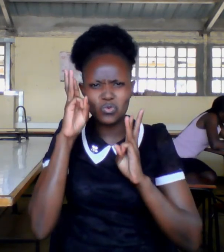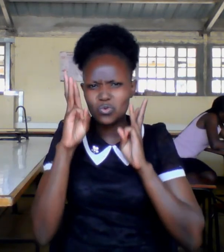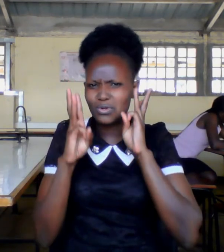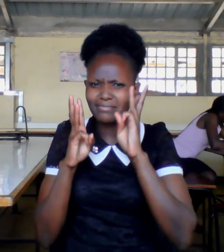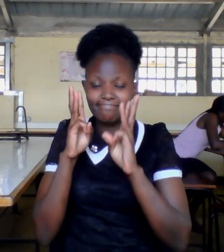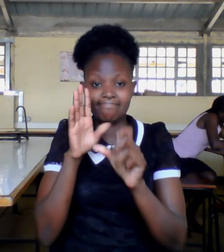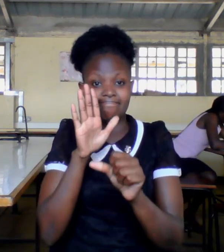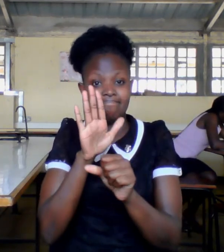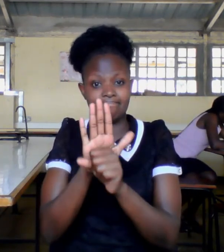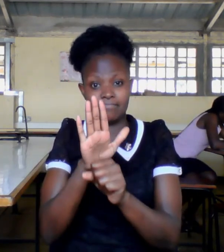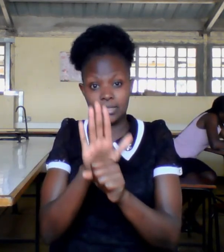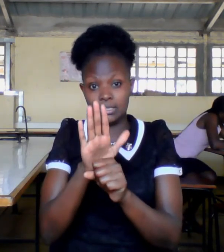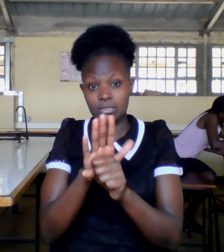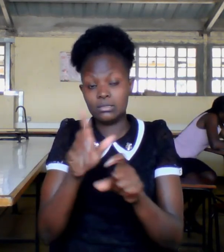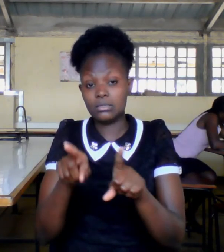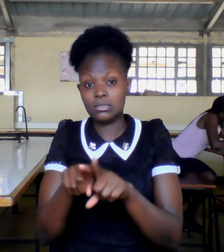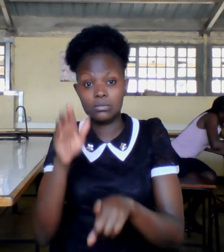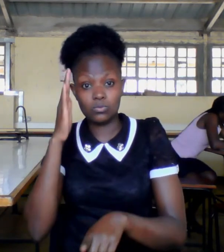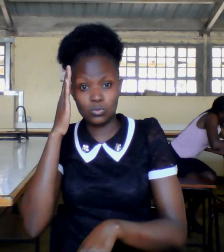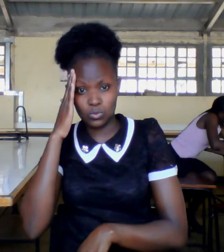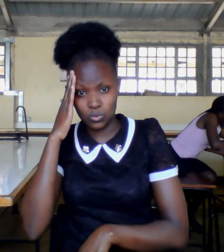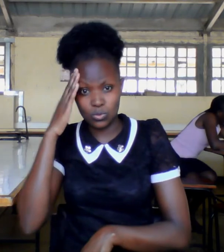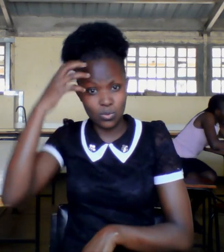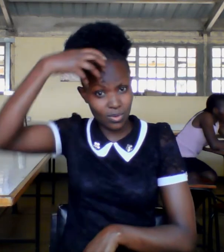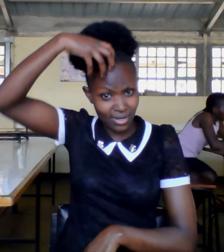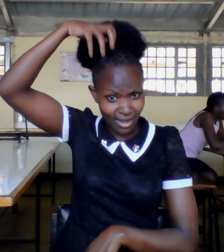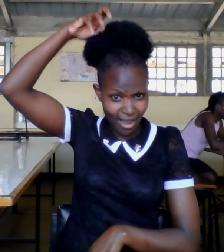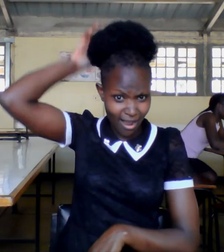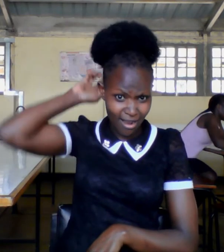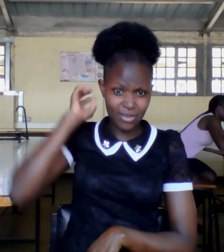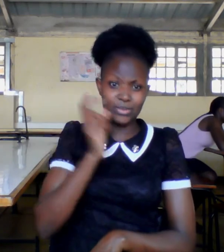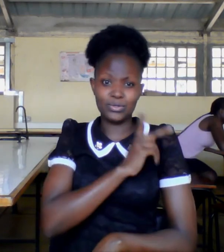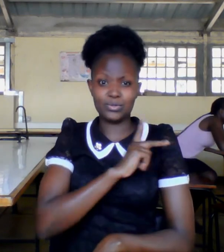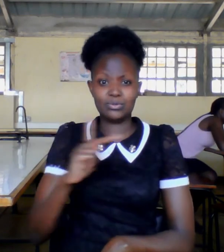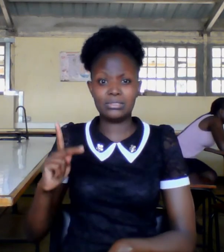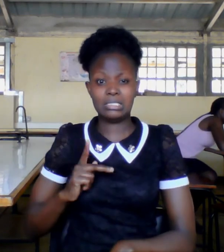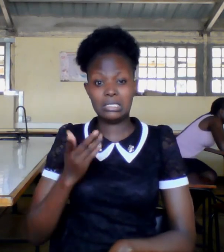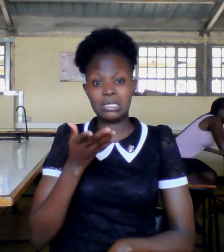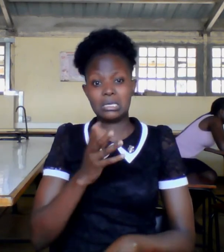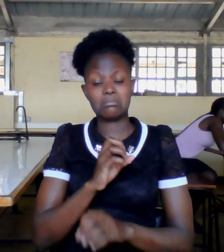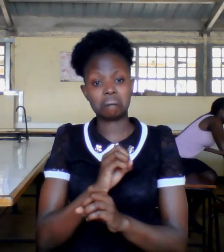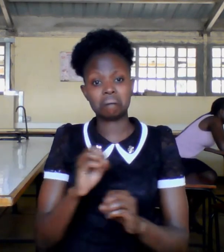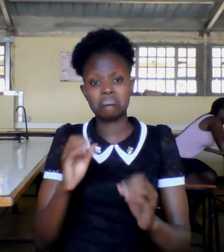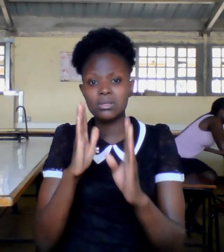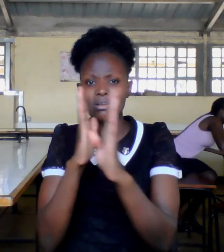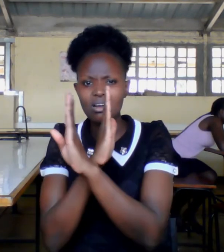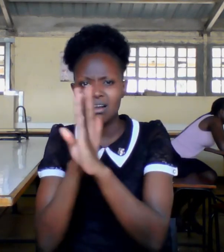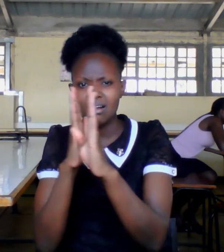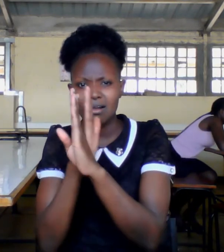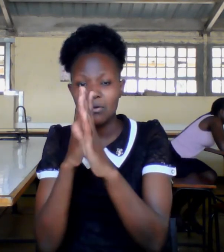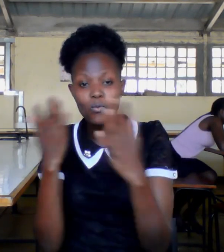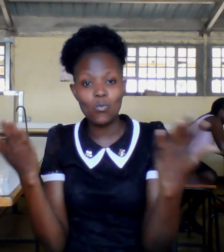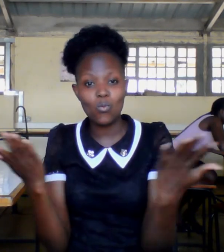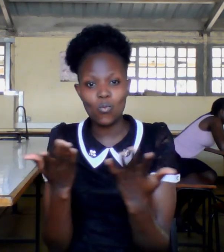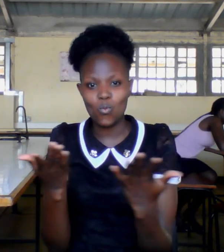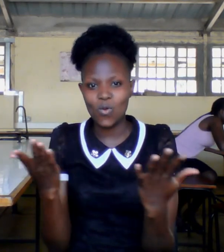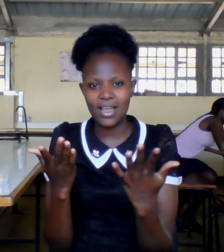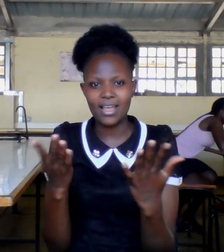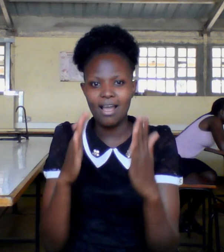was noticed that King Lion was not around. He was hiding in his cage. All the animals were worried